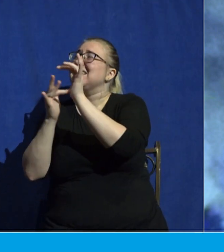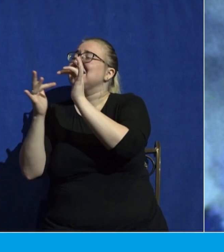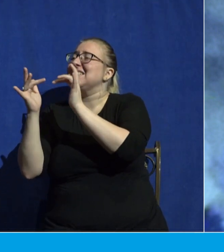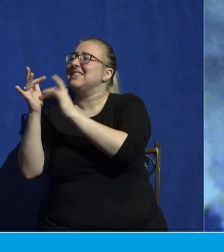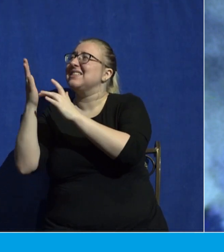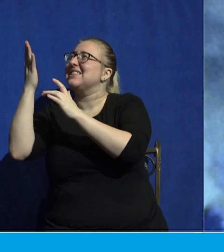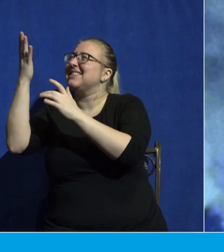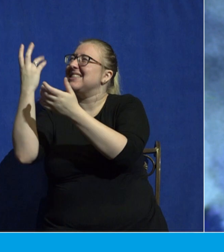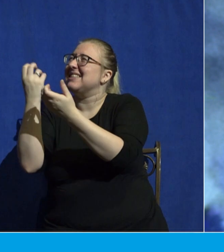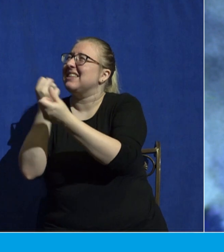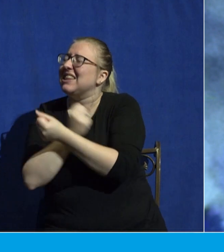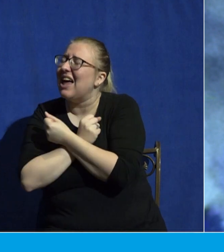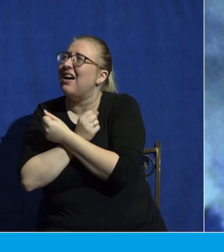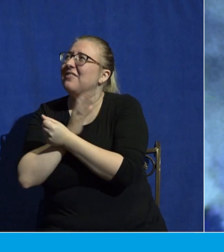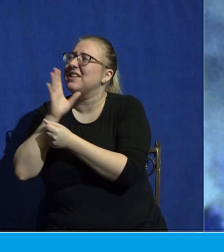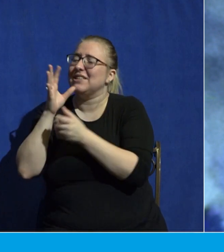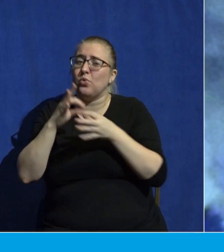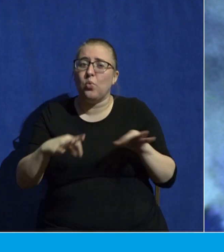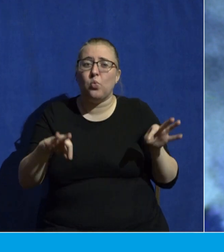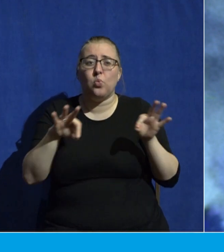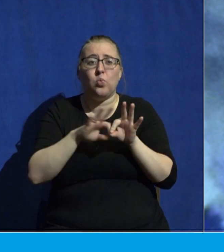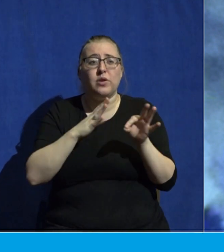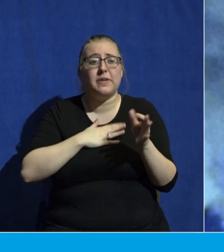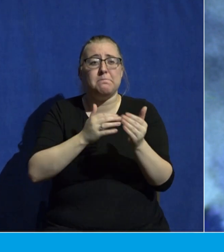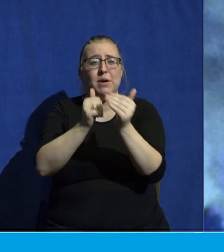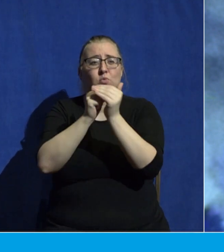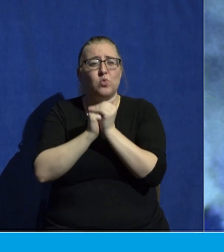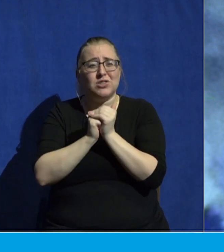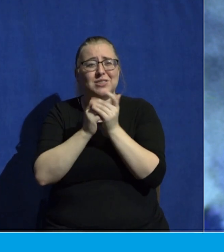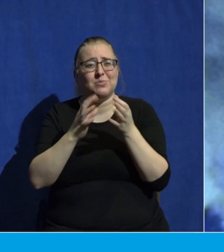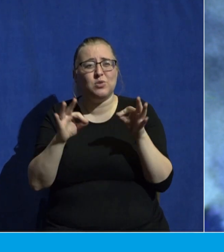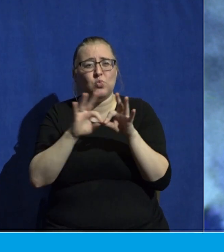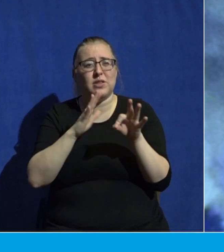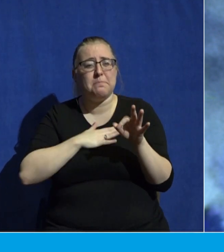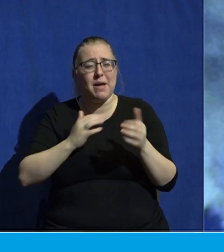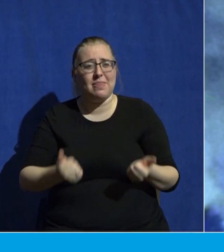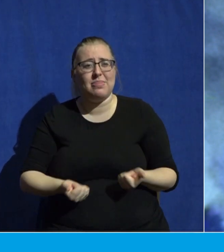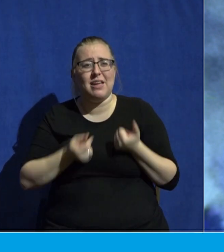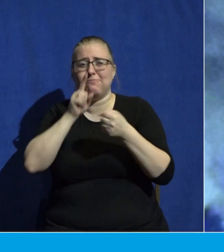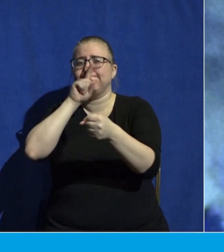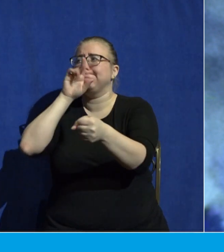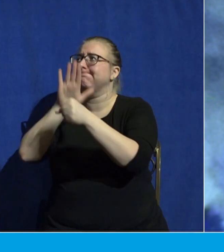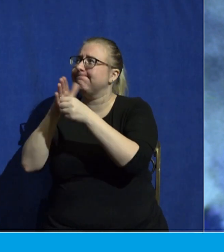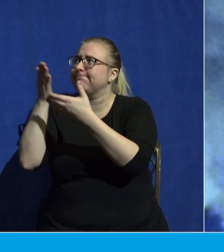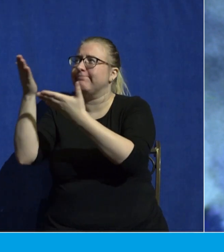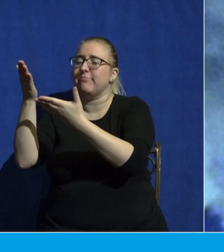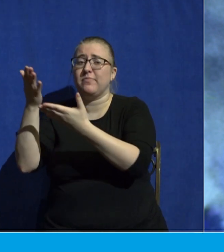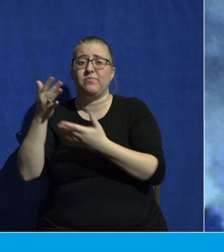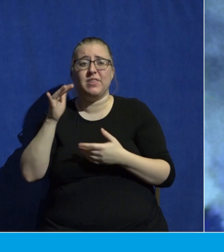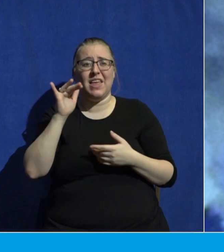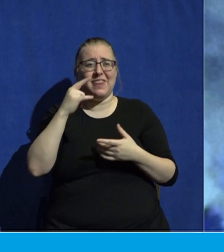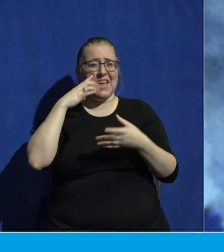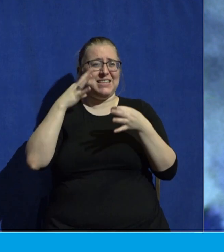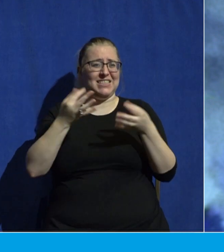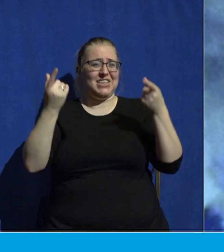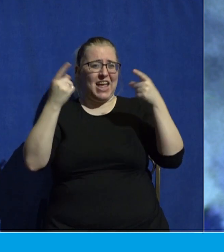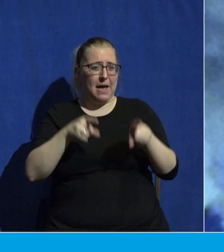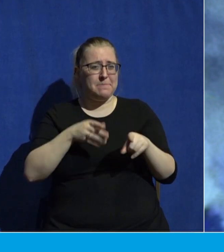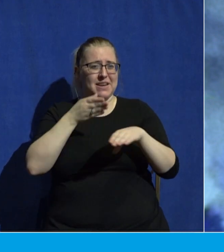my worship and it's worthy of my life. And it happened when I was 20 years old after reading the New Testament, coming face to